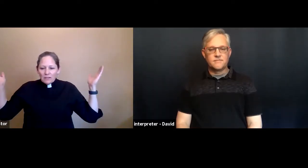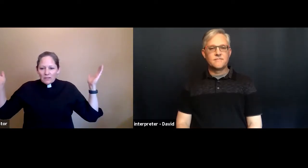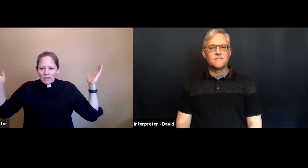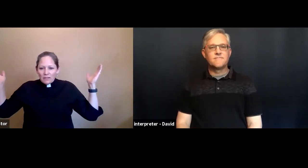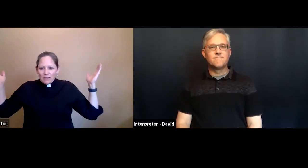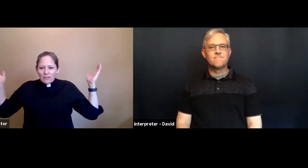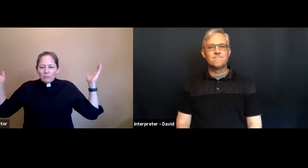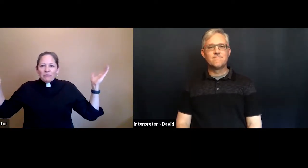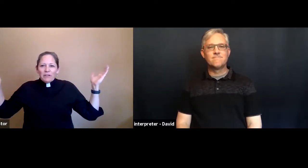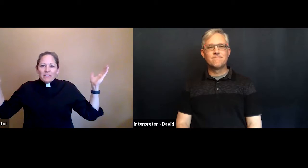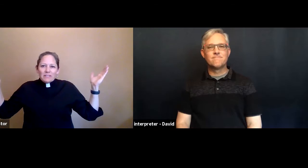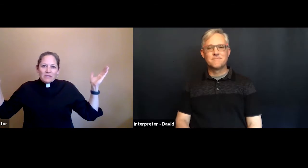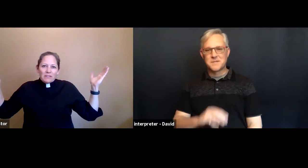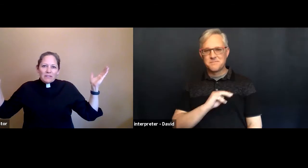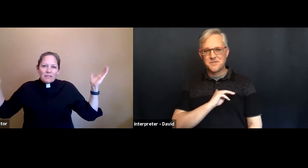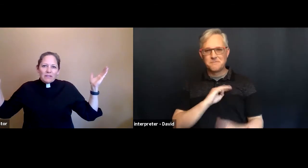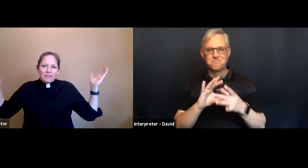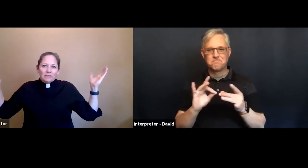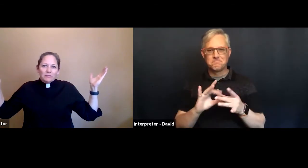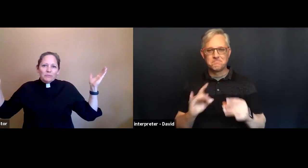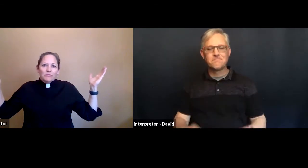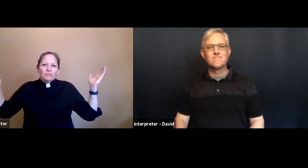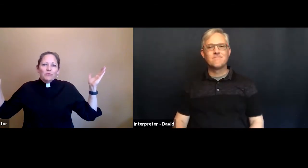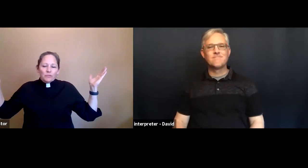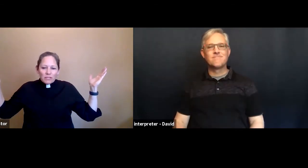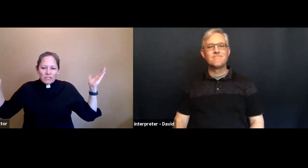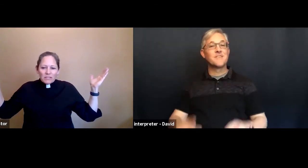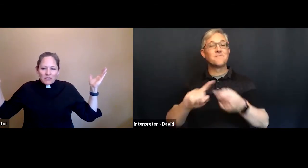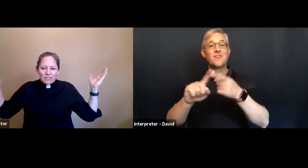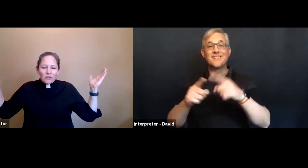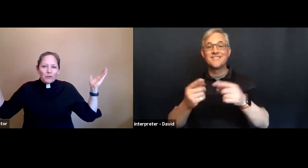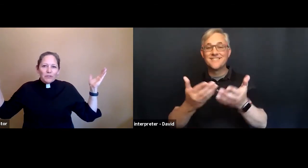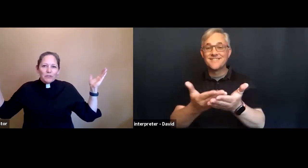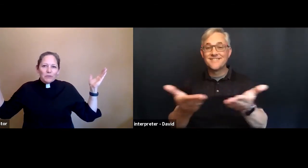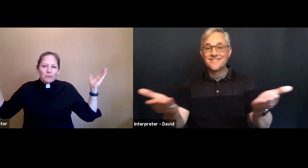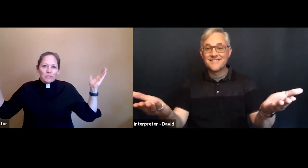My friends, trust this good news.